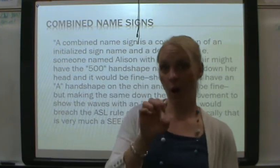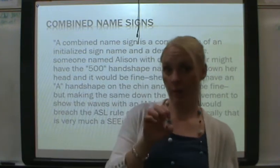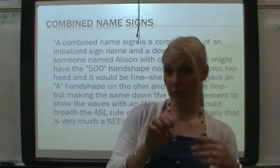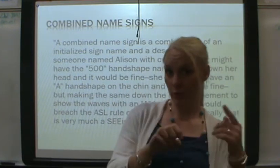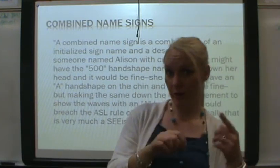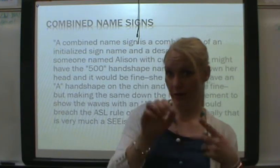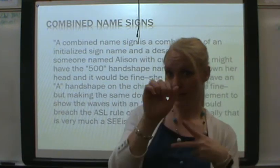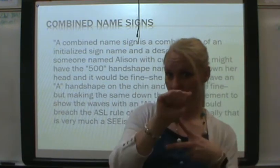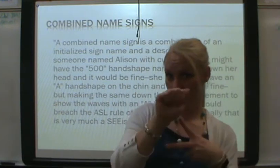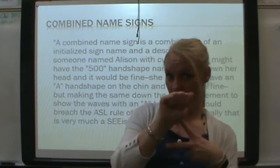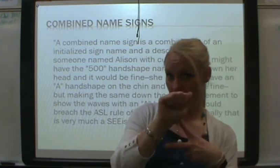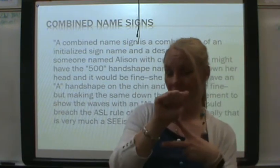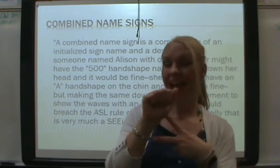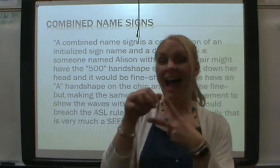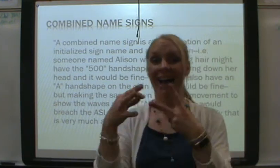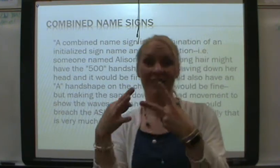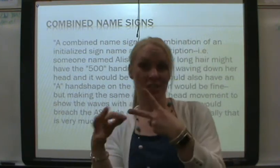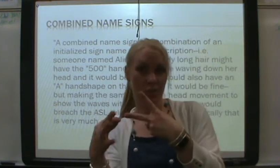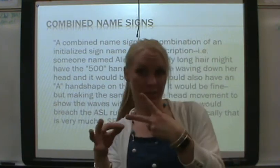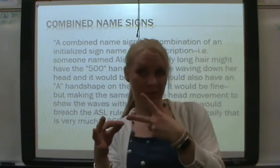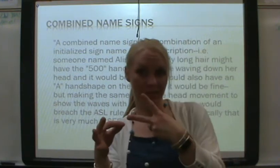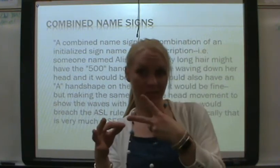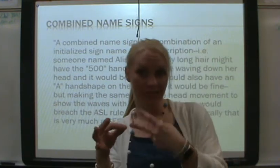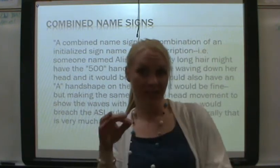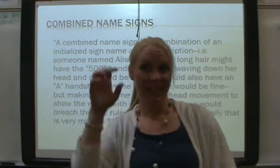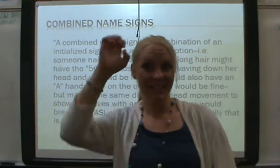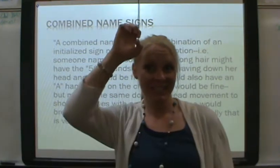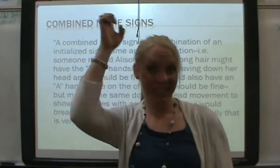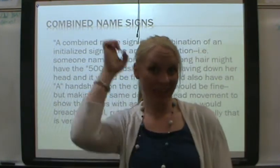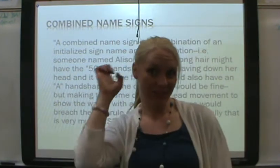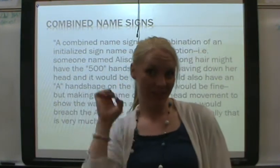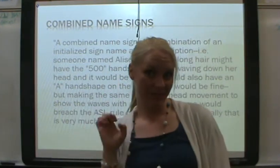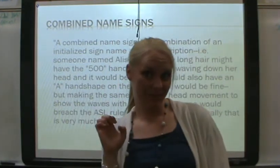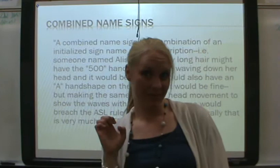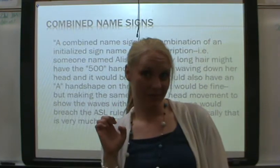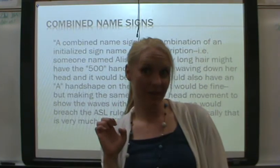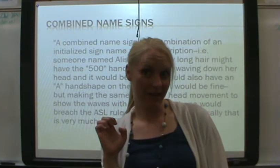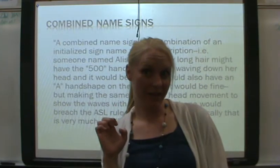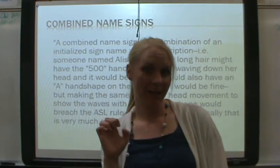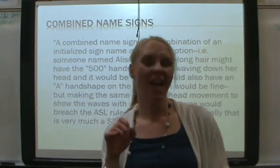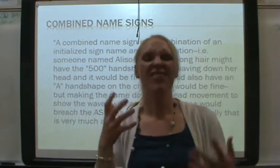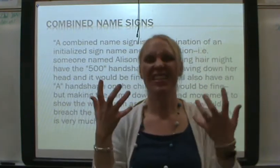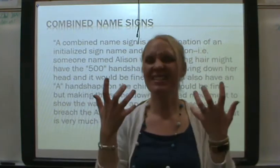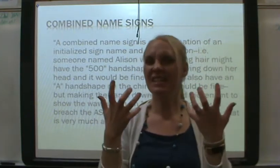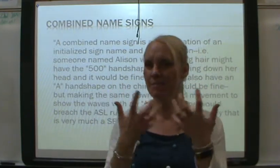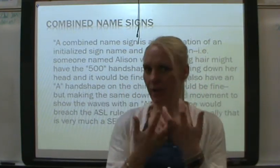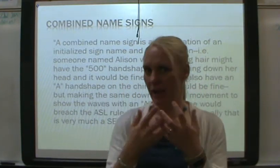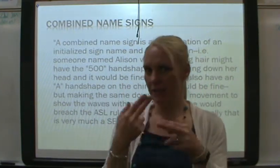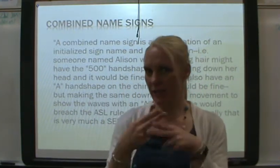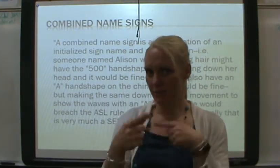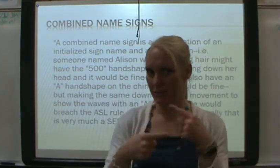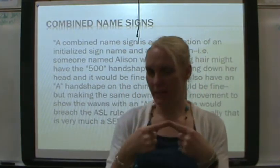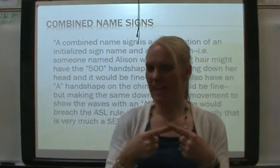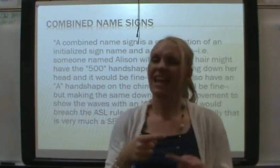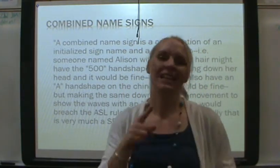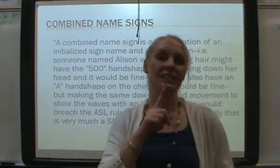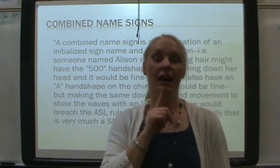arbitrary and the descriptive together. Alright? That's a combined name sign. It's not